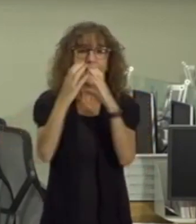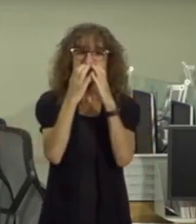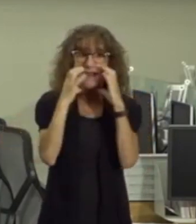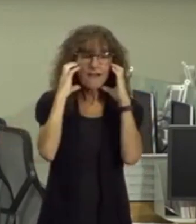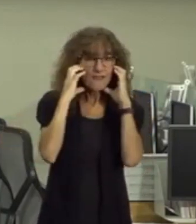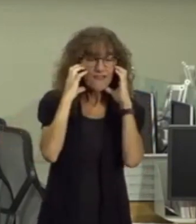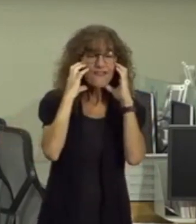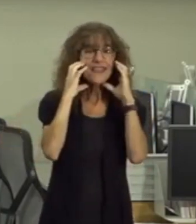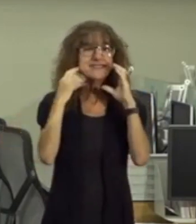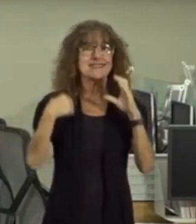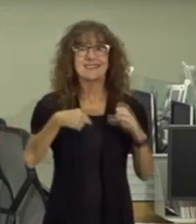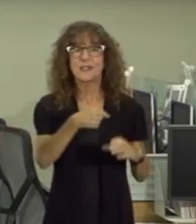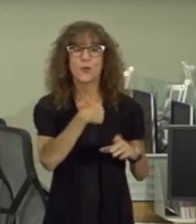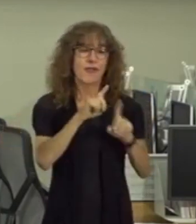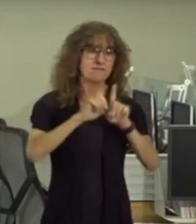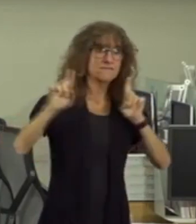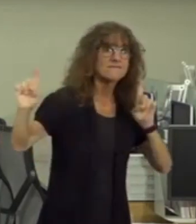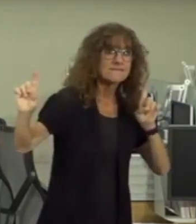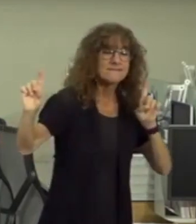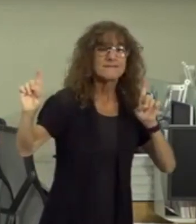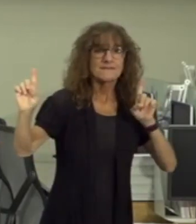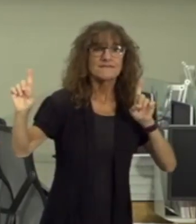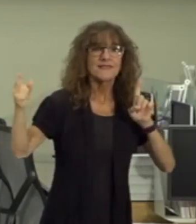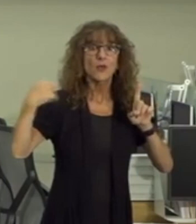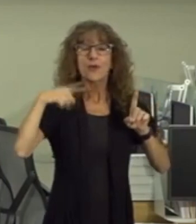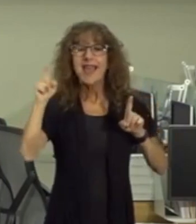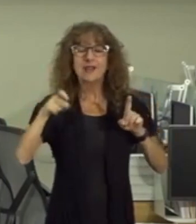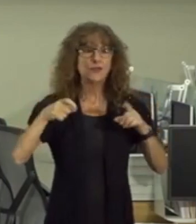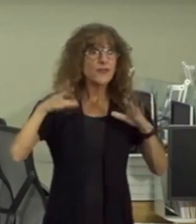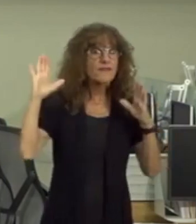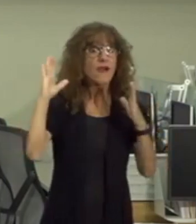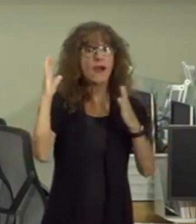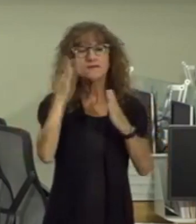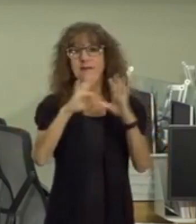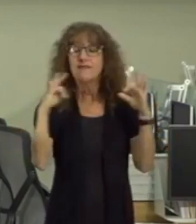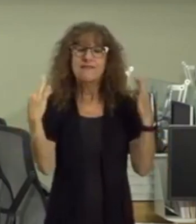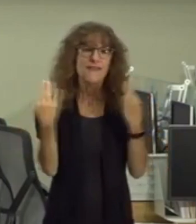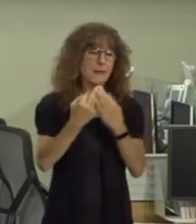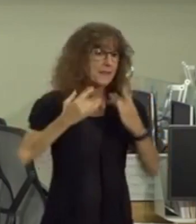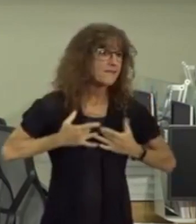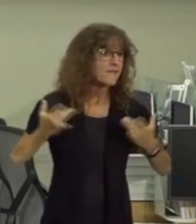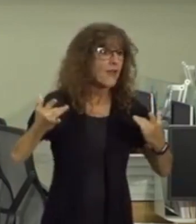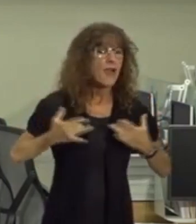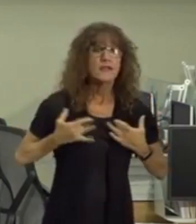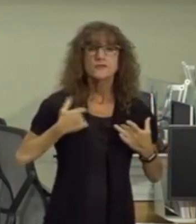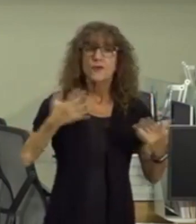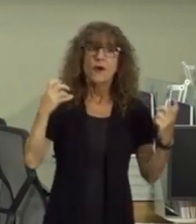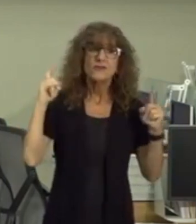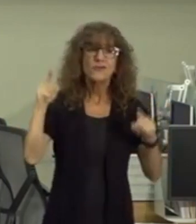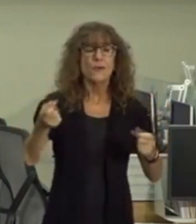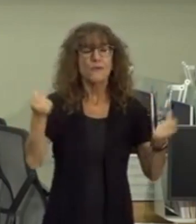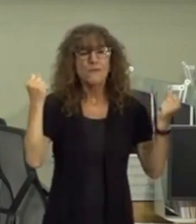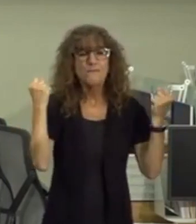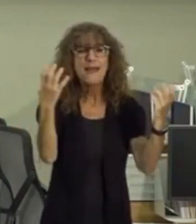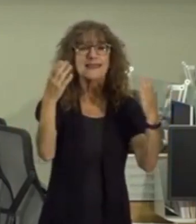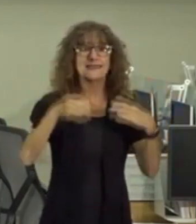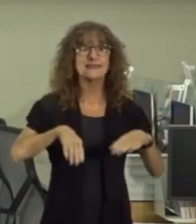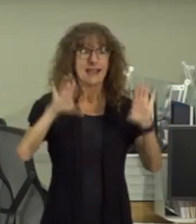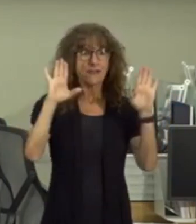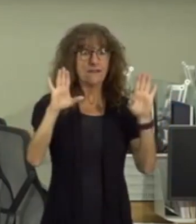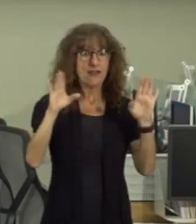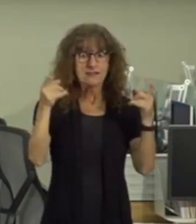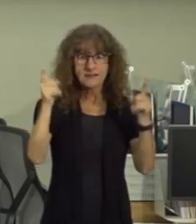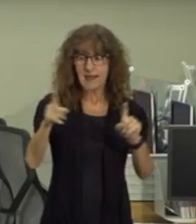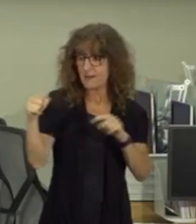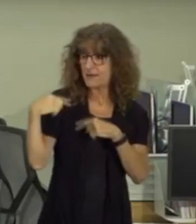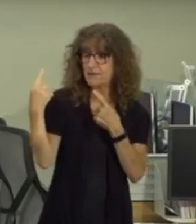faces that we have remained distanced that we had to forego some of the family gatherings that we wanted there were many sacrifices that had to be made